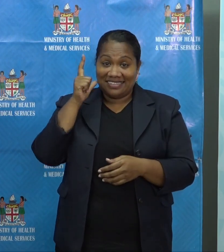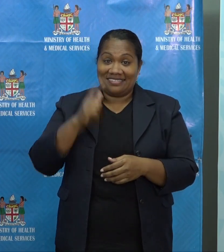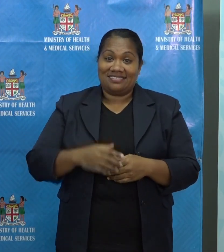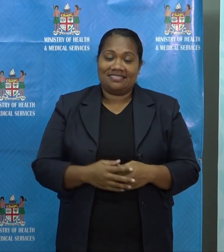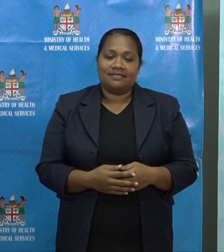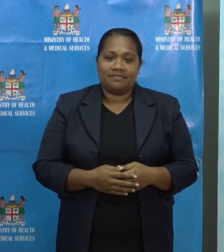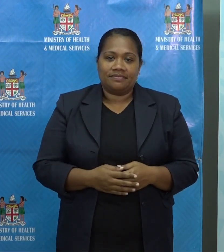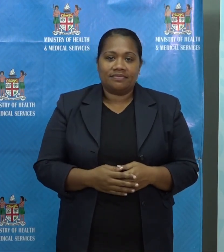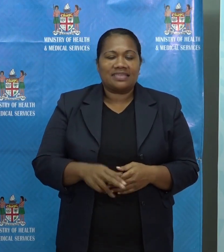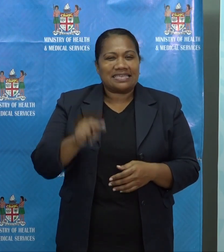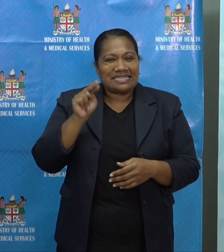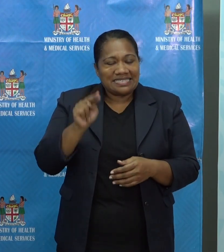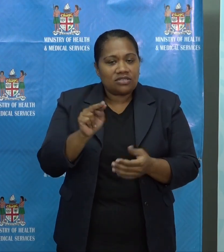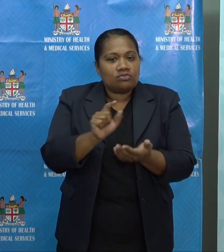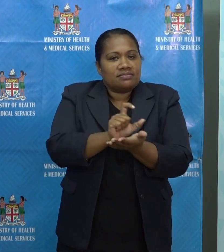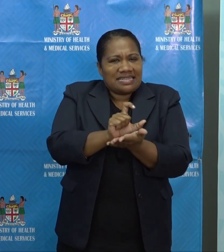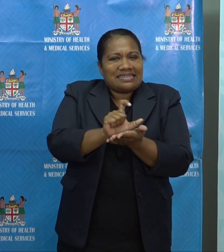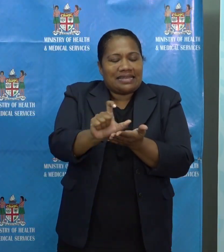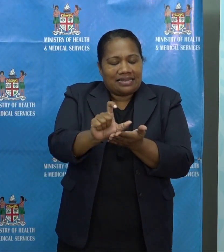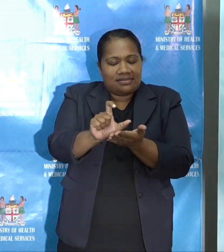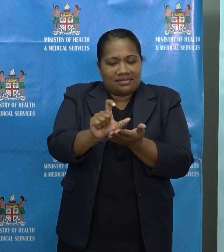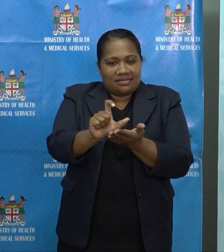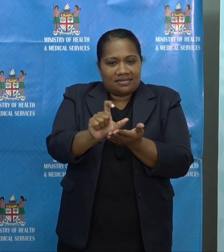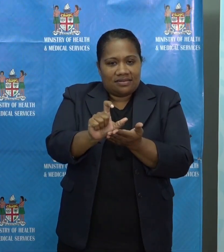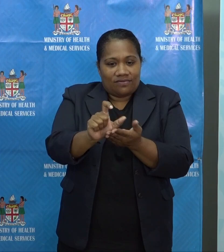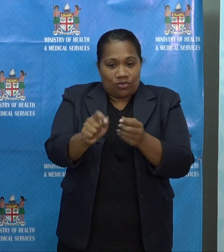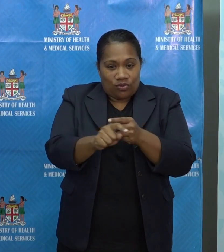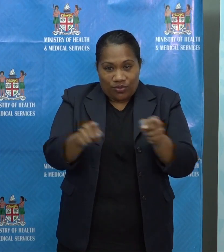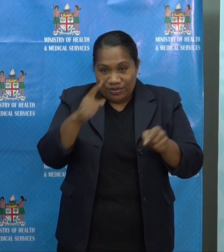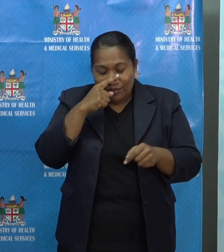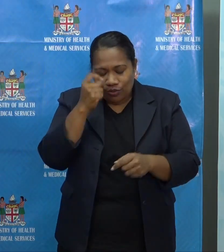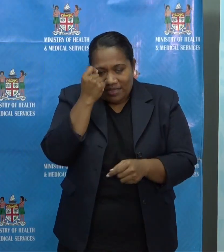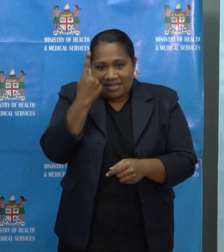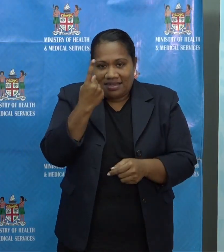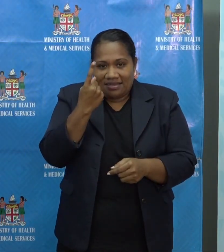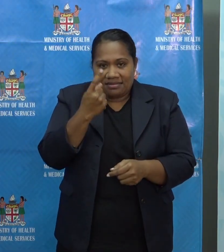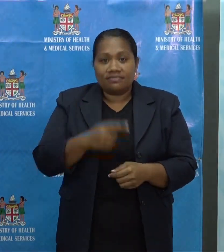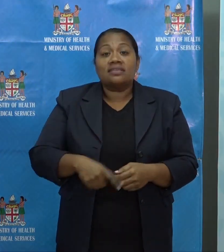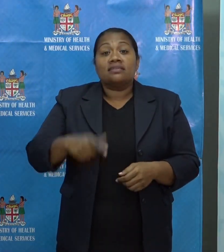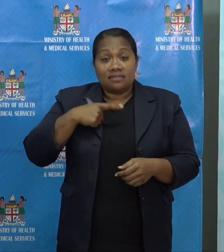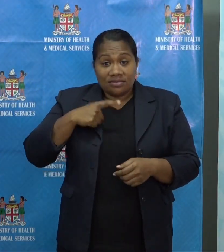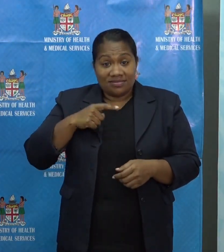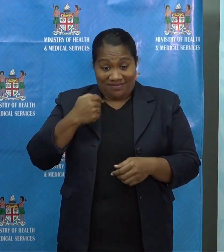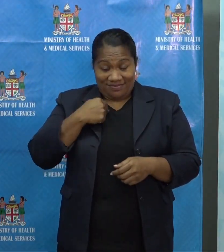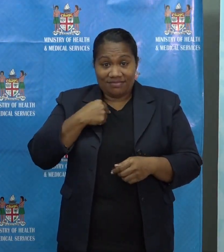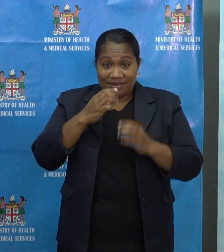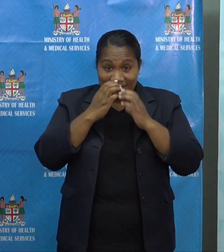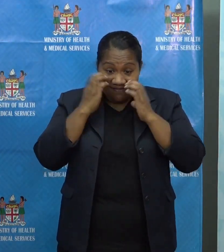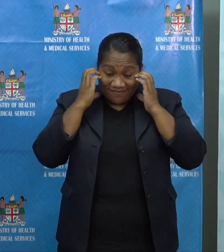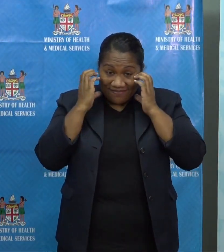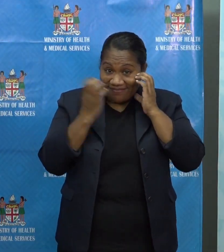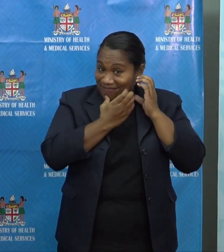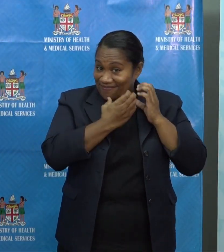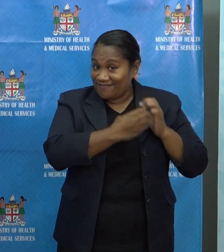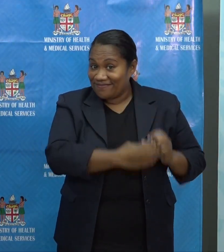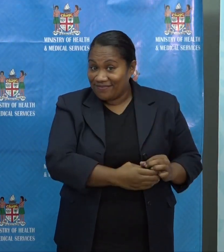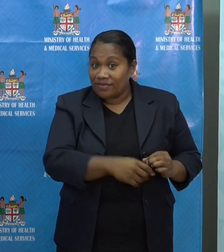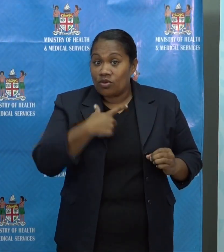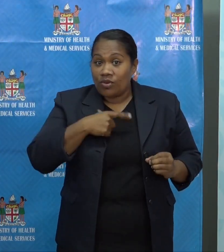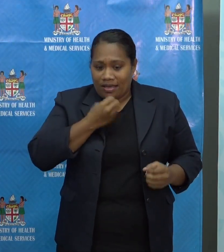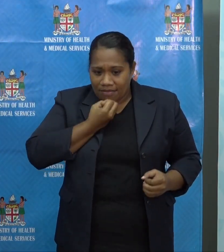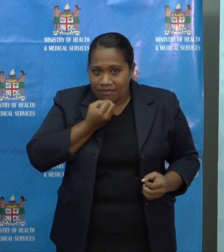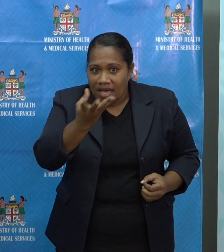be clearly understood by the public. That's why I'm not wearing a mask. And the same also applies to her,